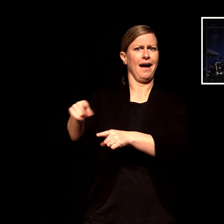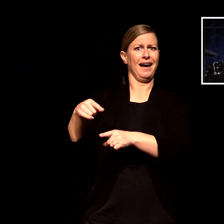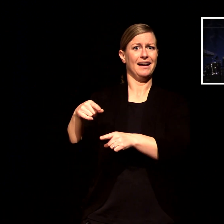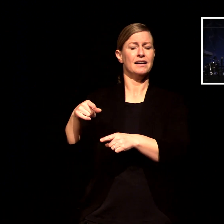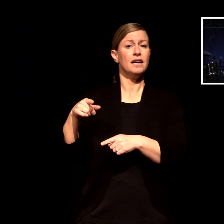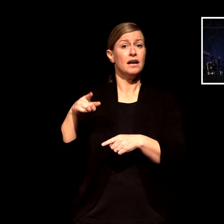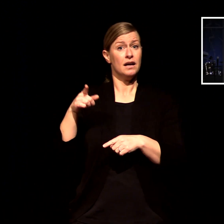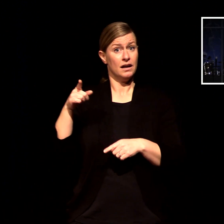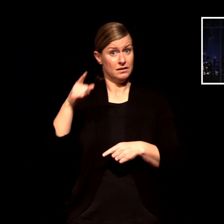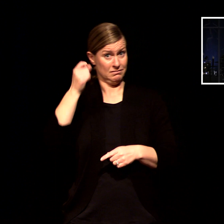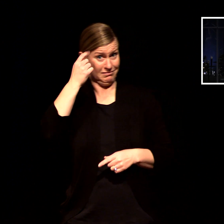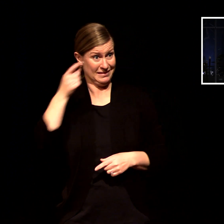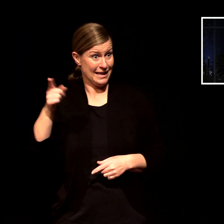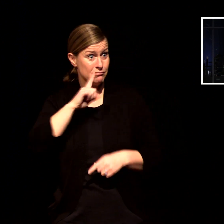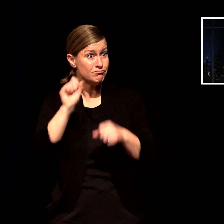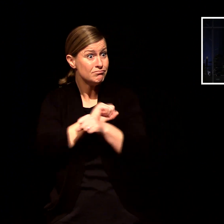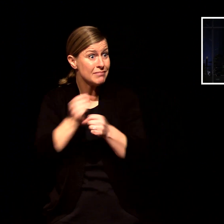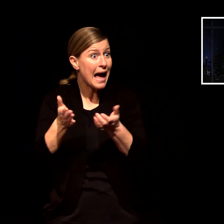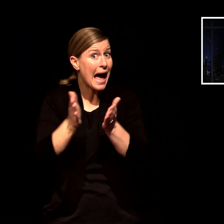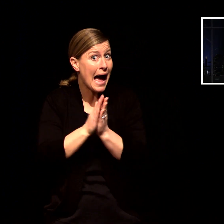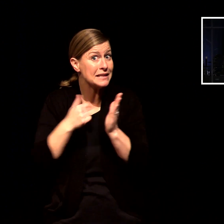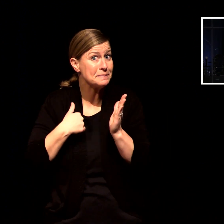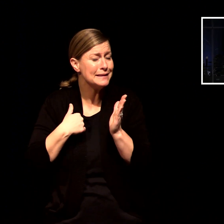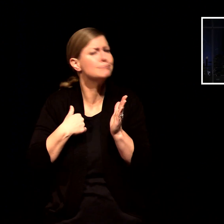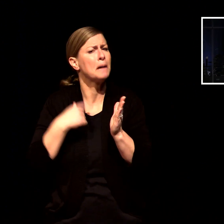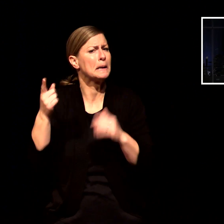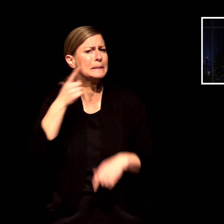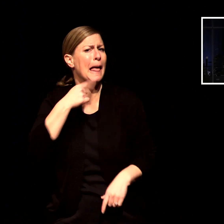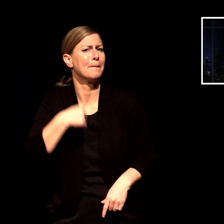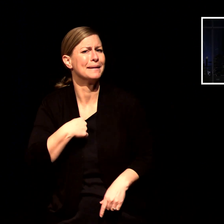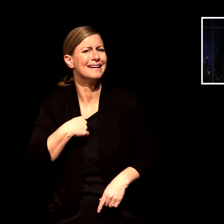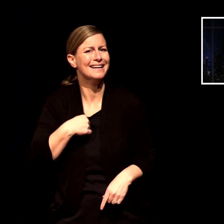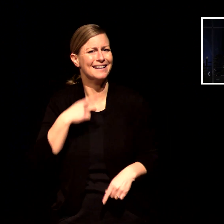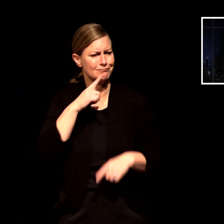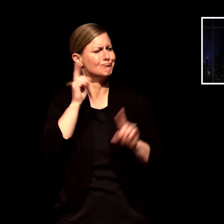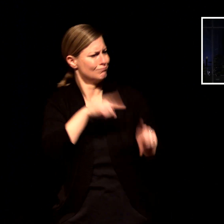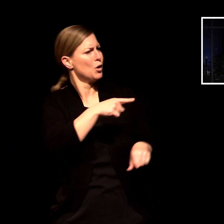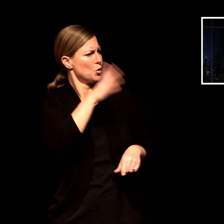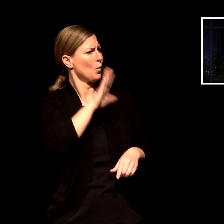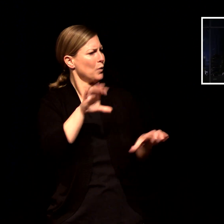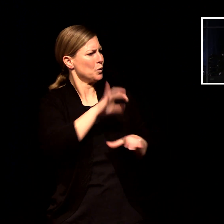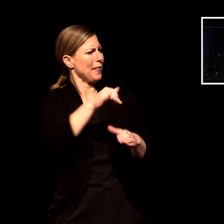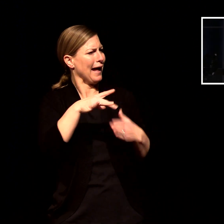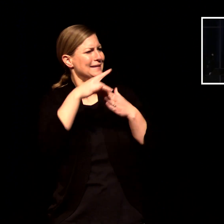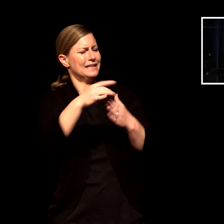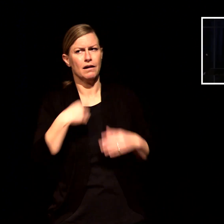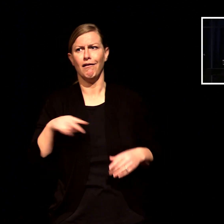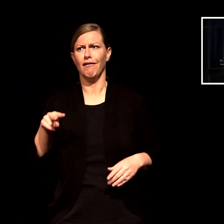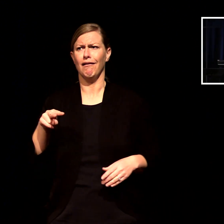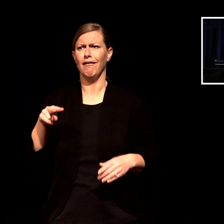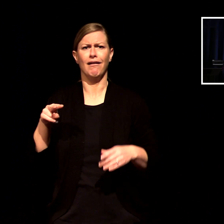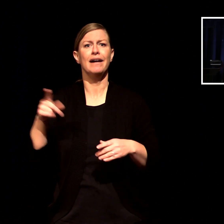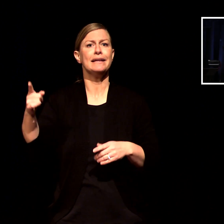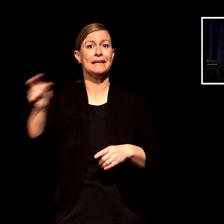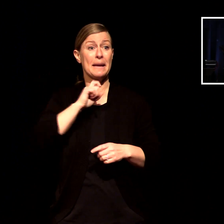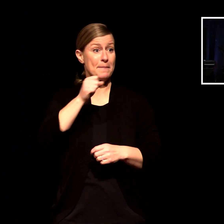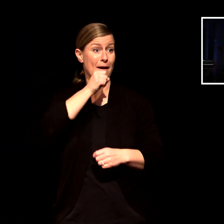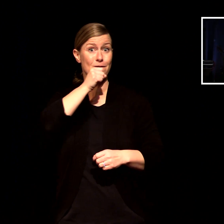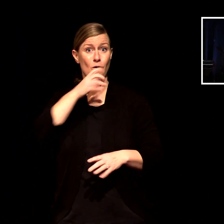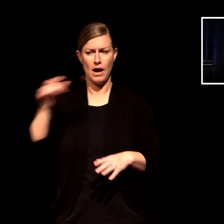and he put a microphone in my hands and all of the sudden i'm off the bench and i'm into the game and so the movie ends and i